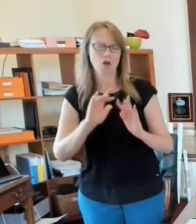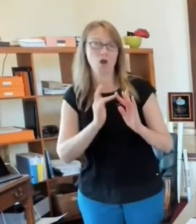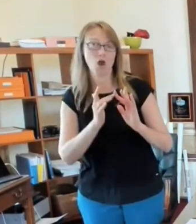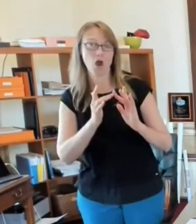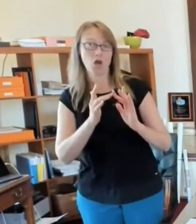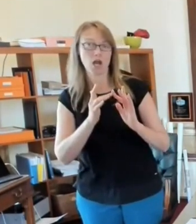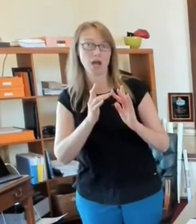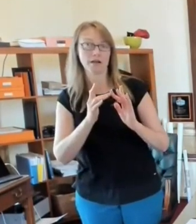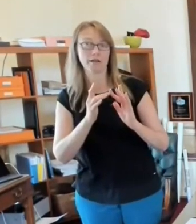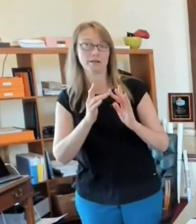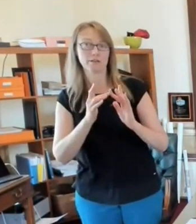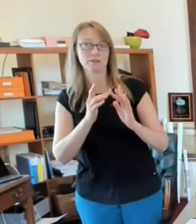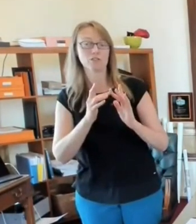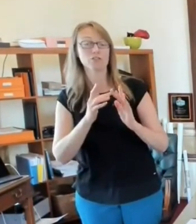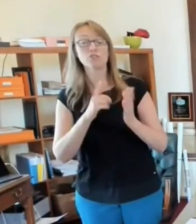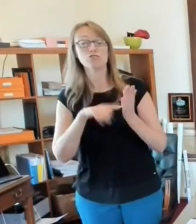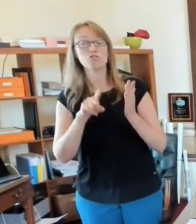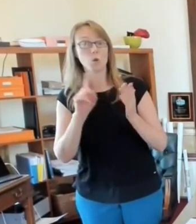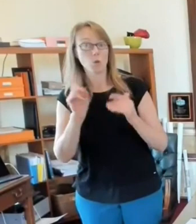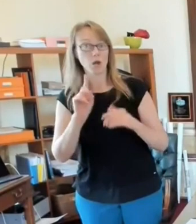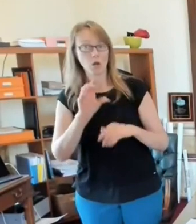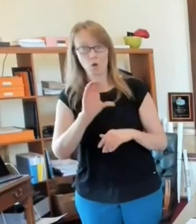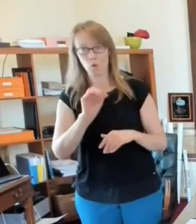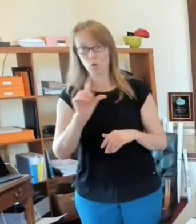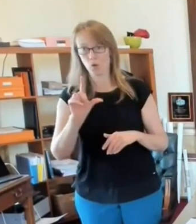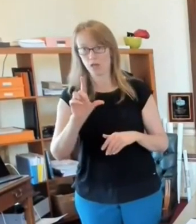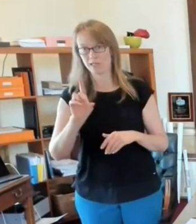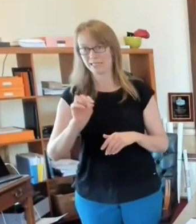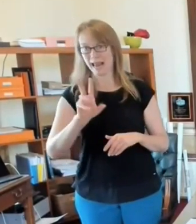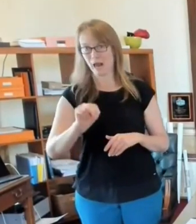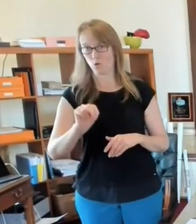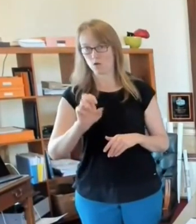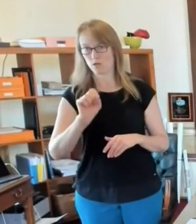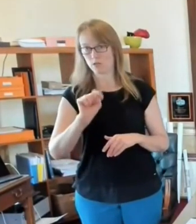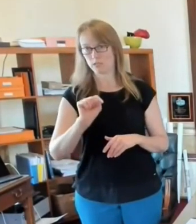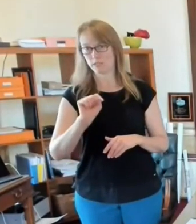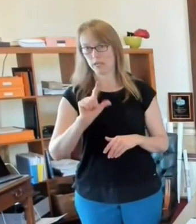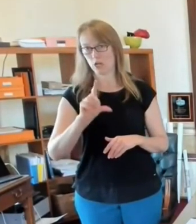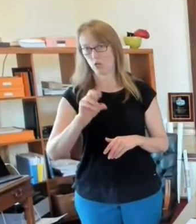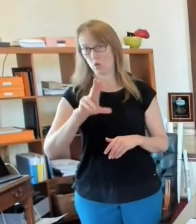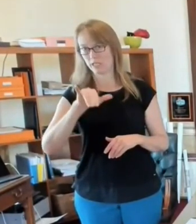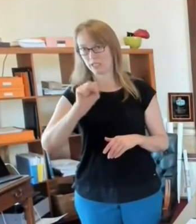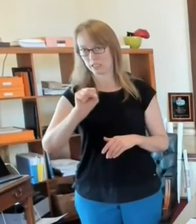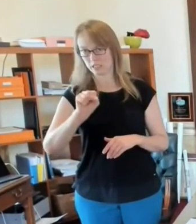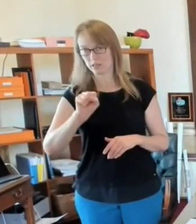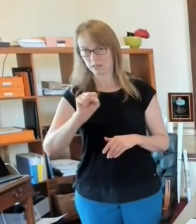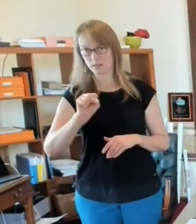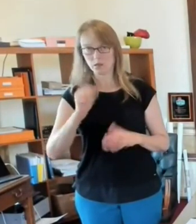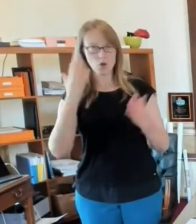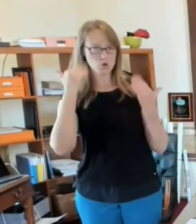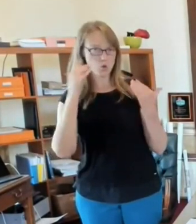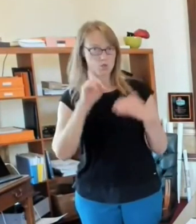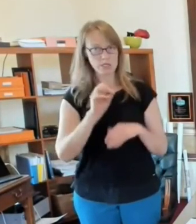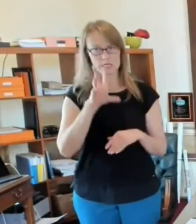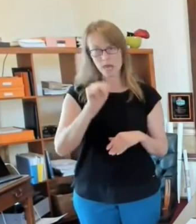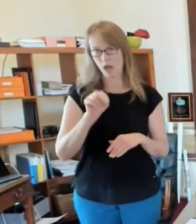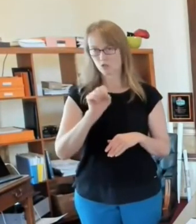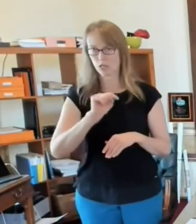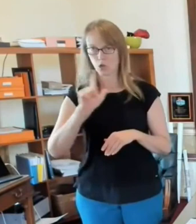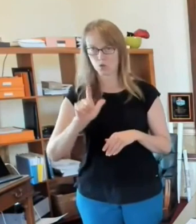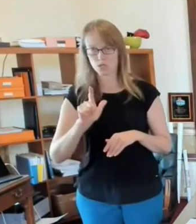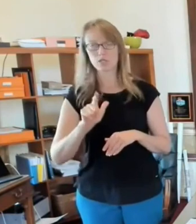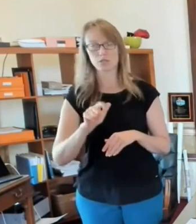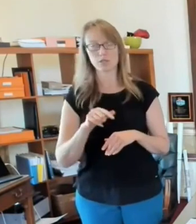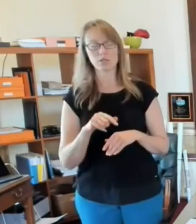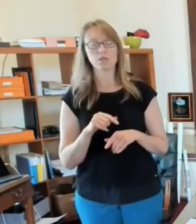Cool down St. Louis. They can still help you. The city, we have funded cool down St.